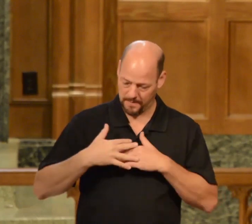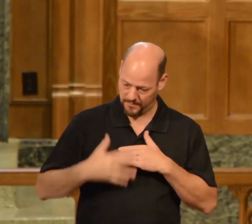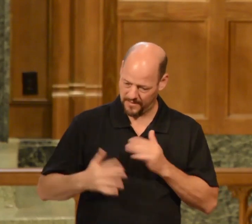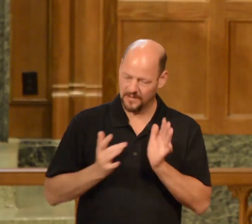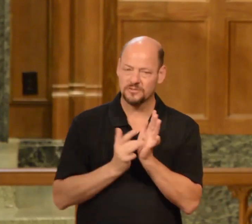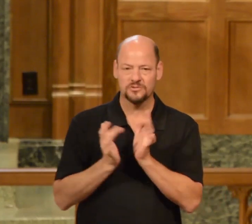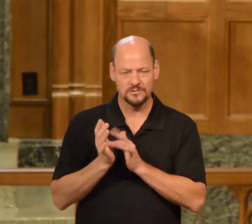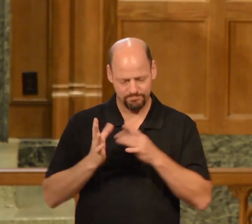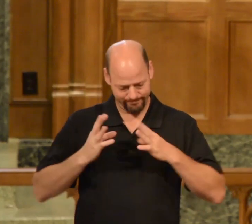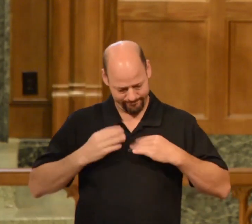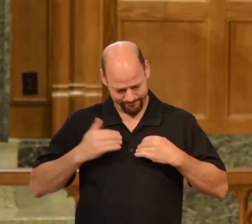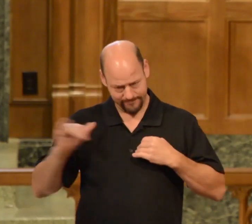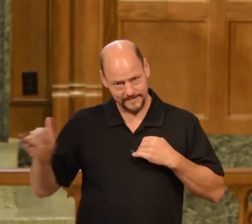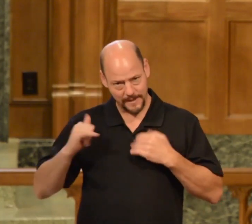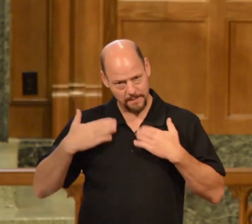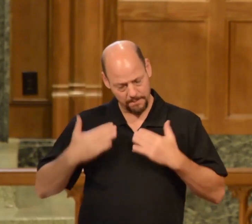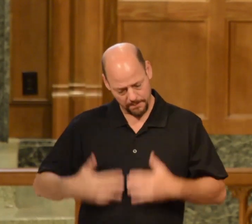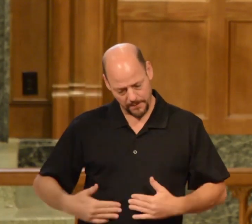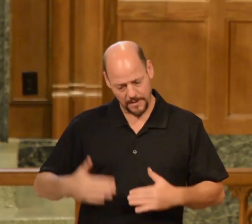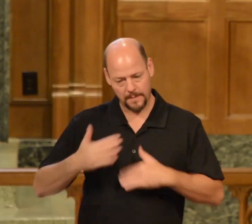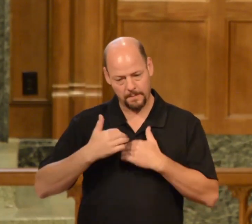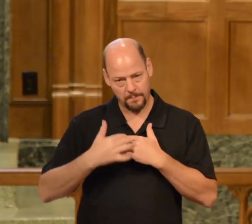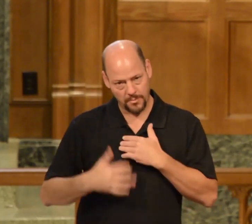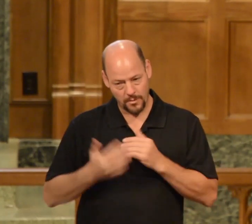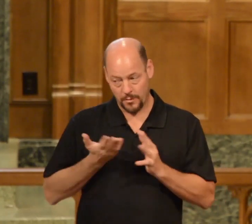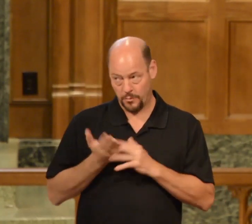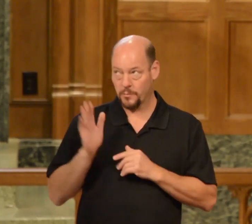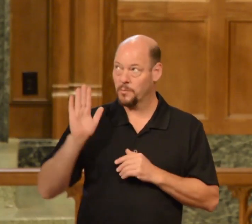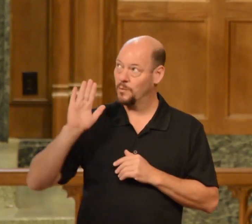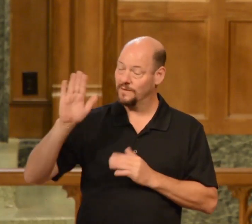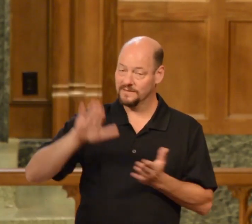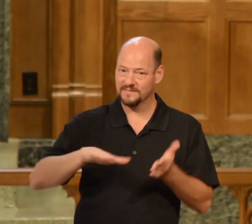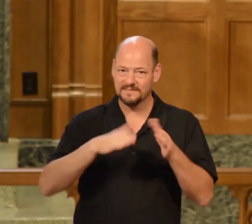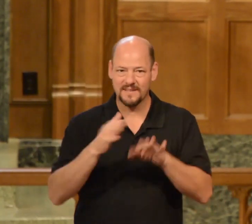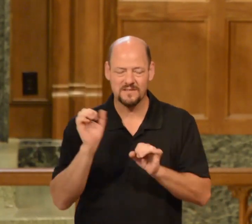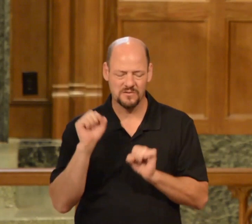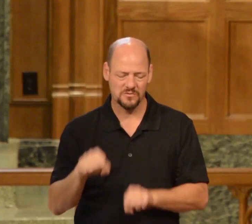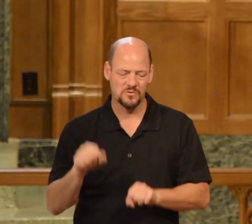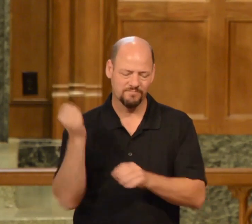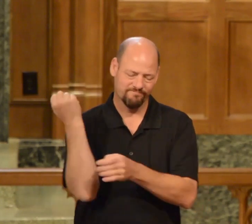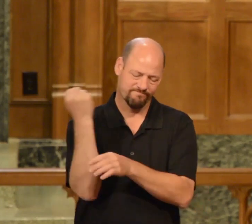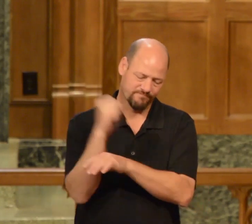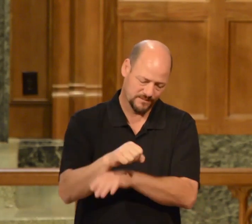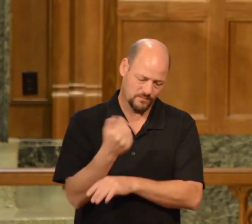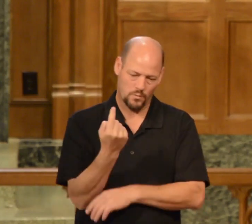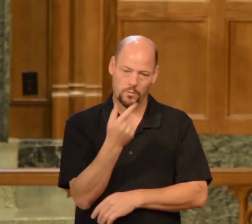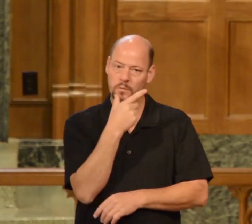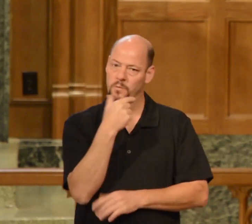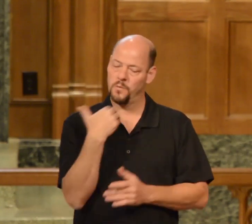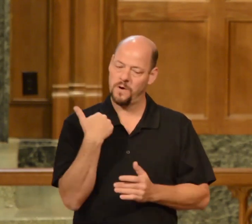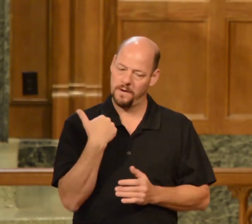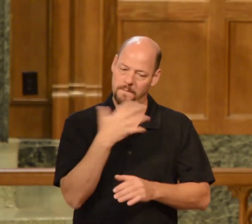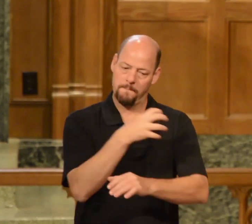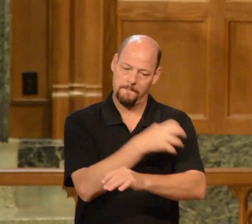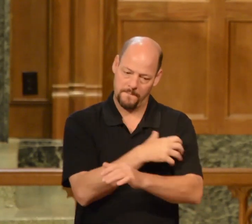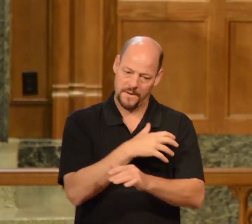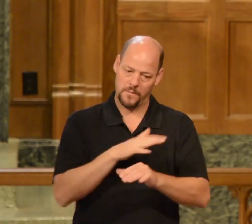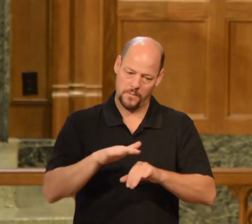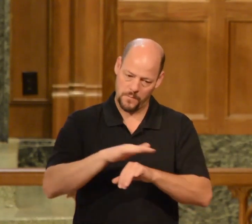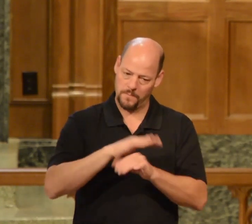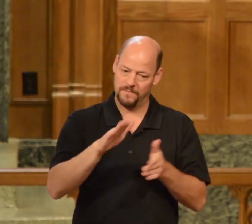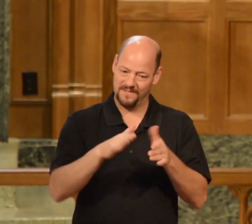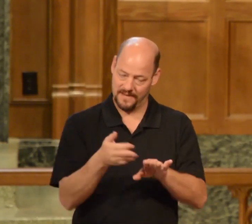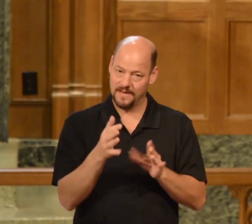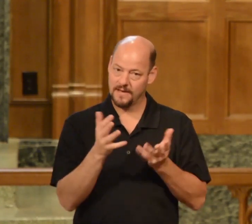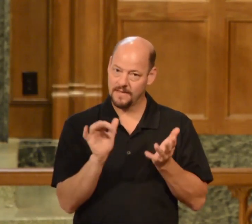that through his death he might overcome him who had the power of death, that is, the devil. Jesus